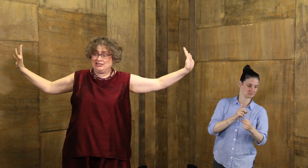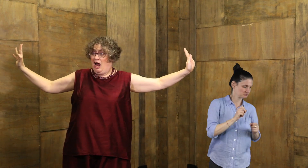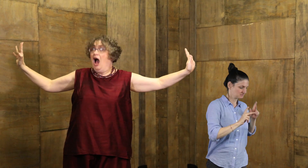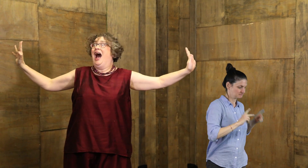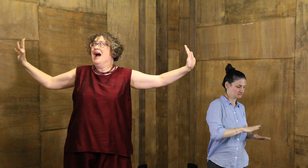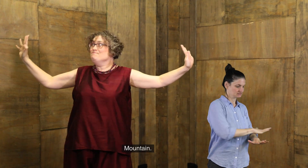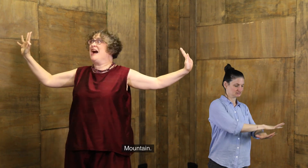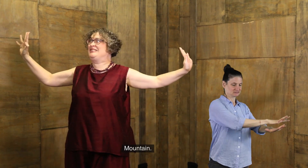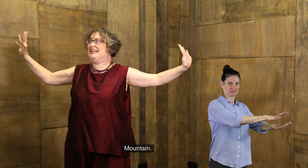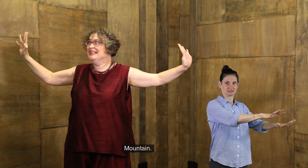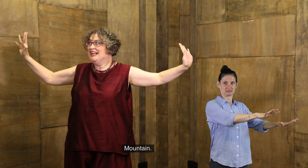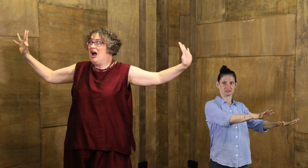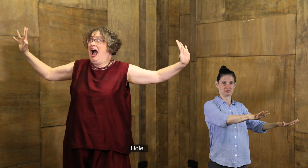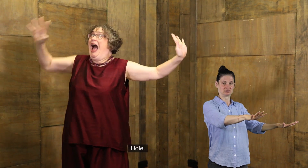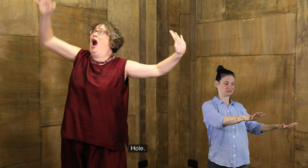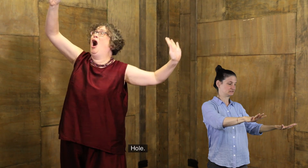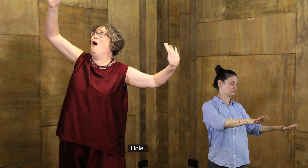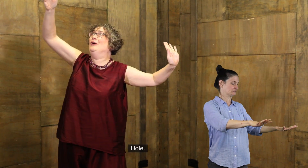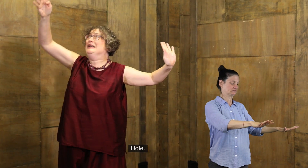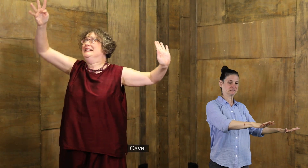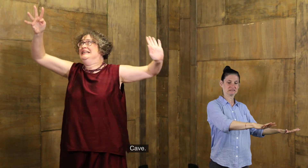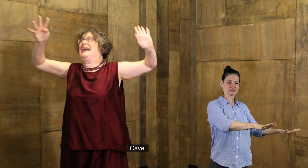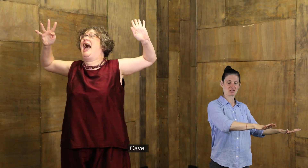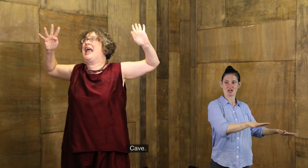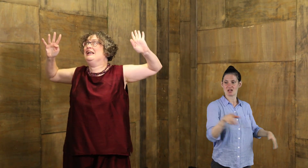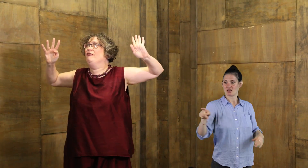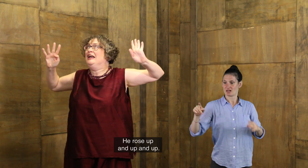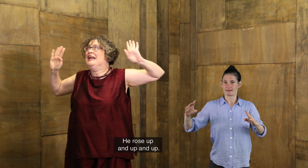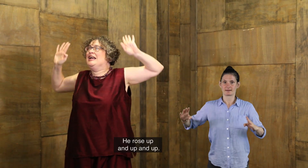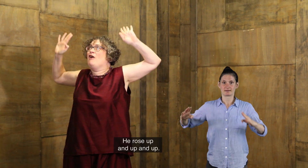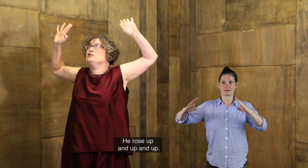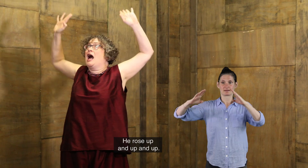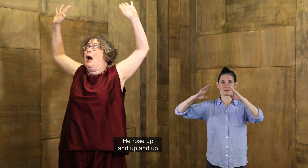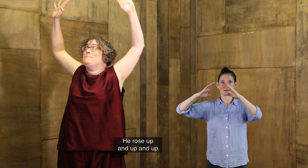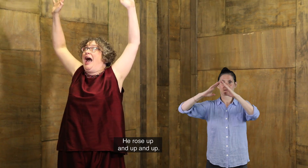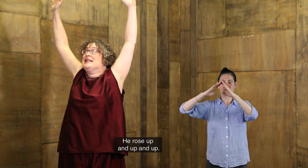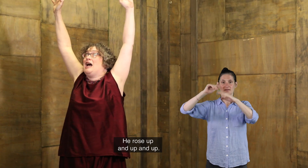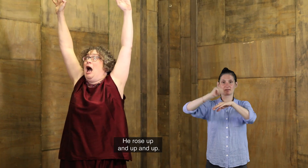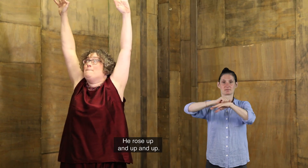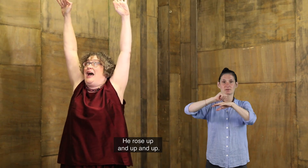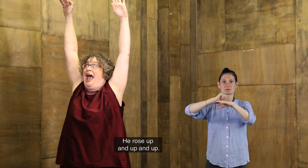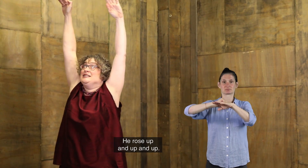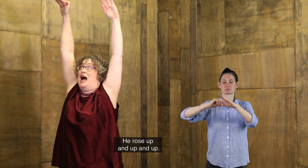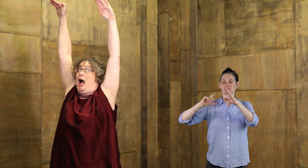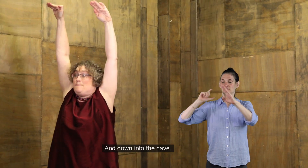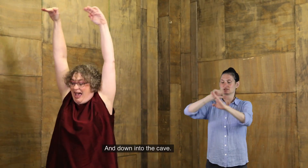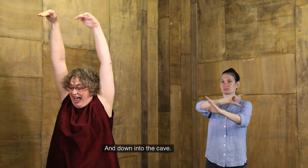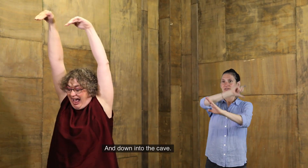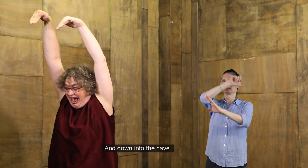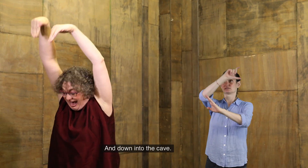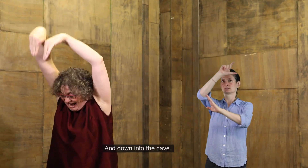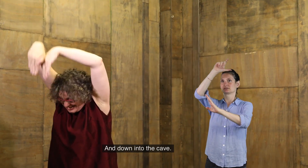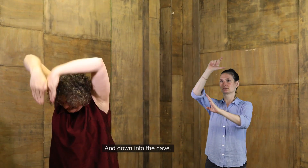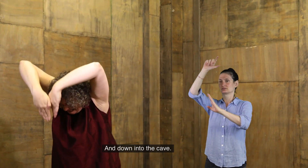hide, mountain, hole, cave. He rose up, and up, and up,